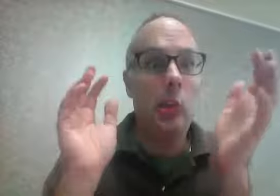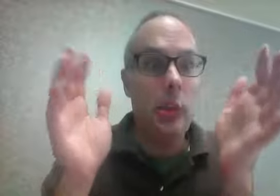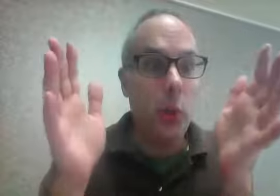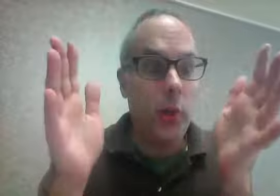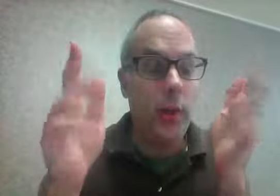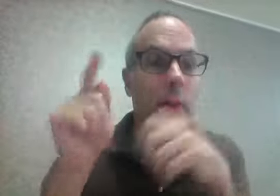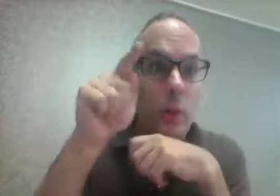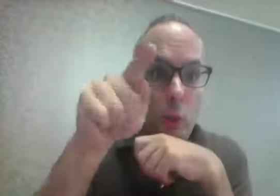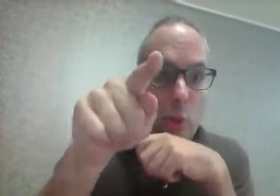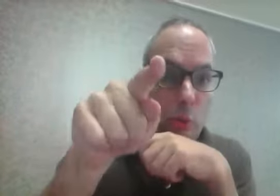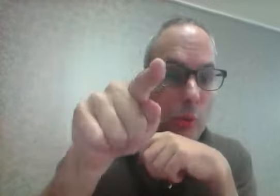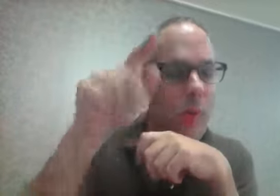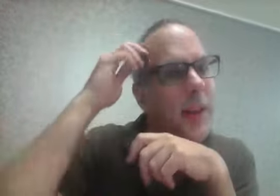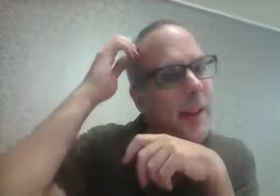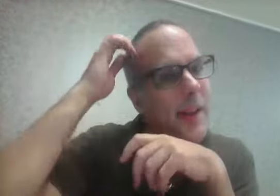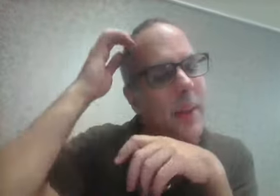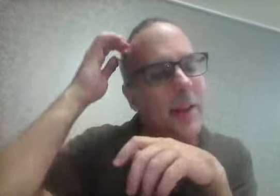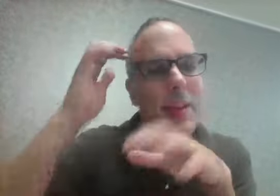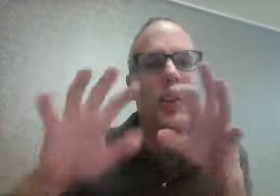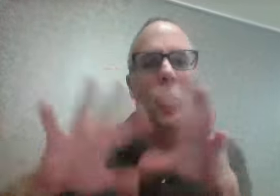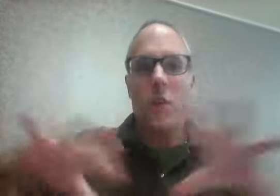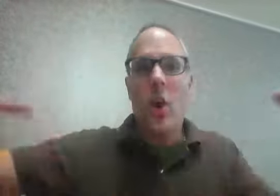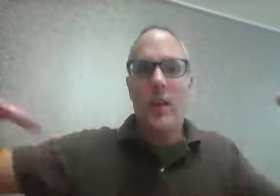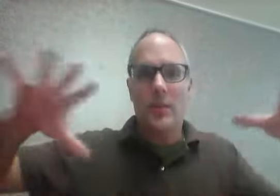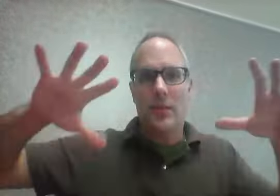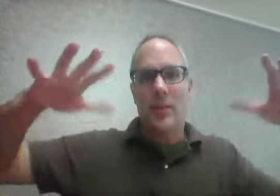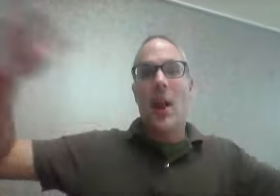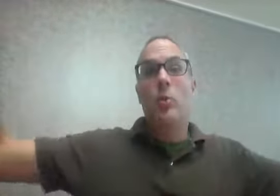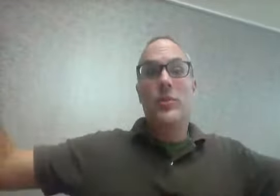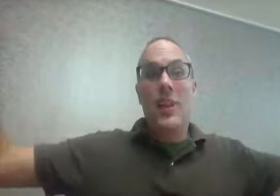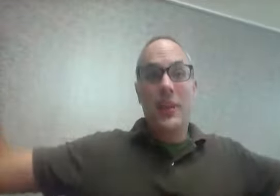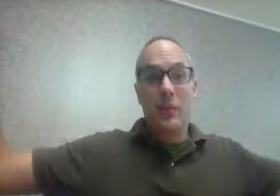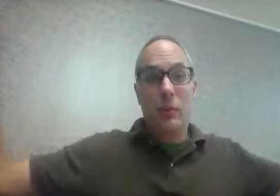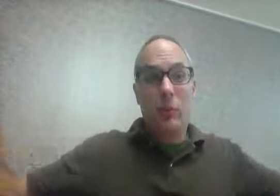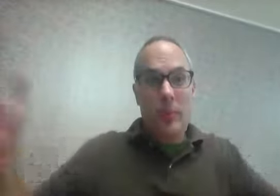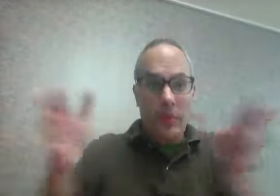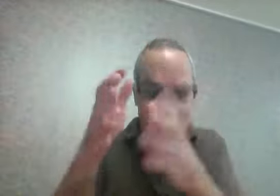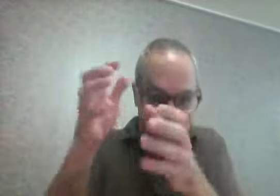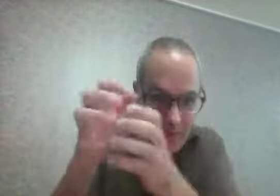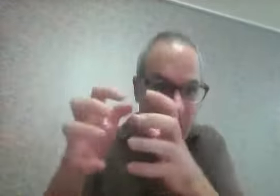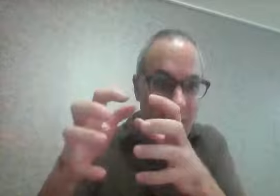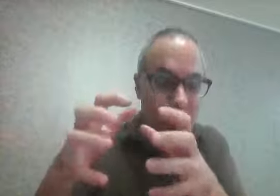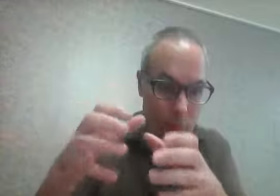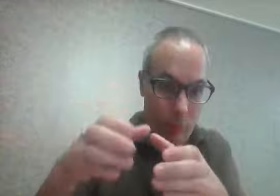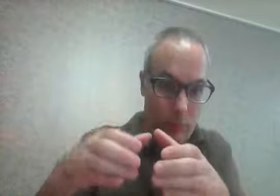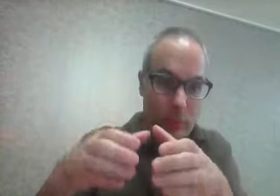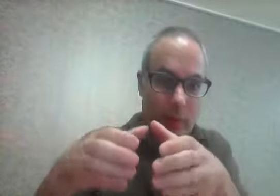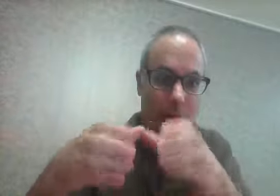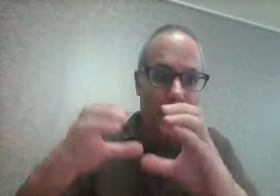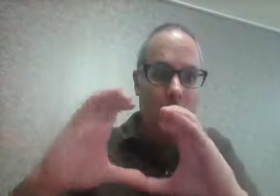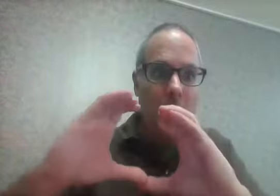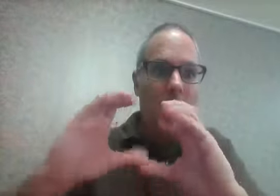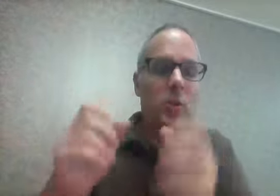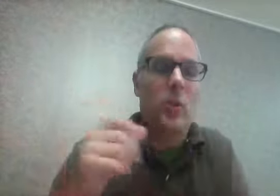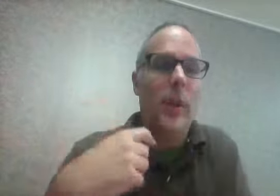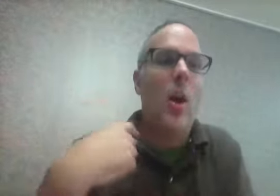including you. It means you're not outside group. You're in the group. OK, so like